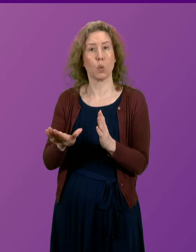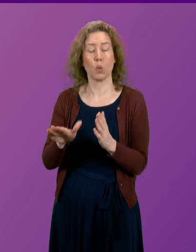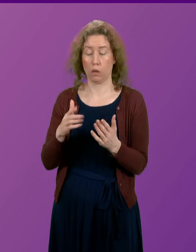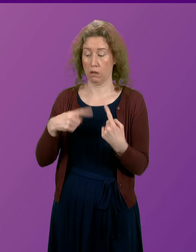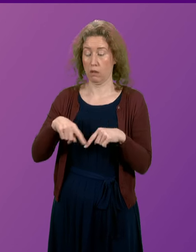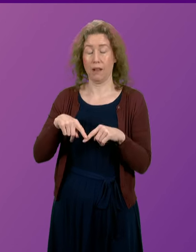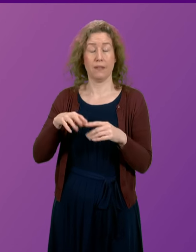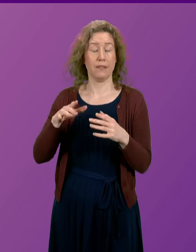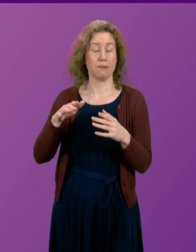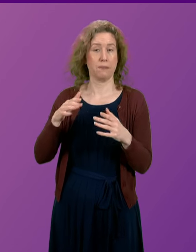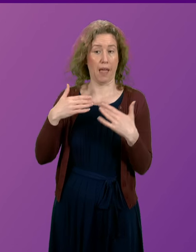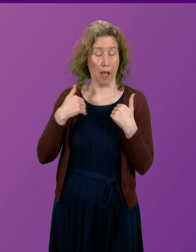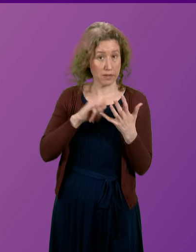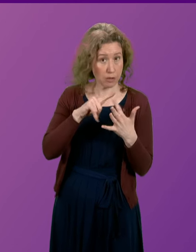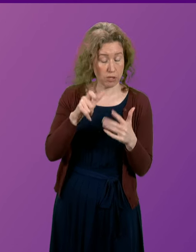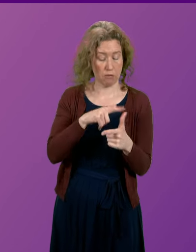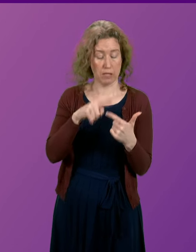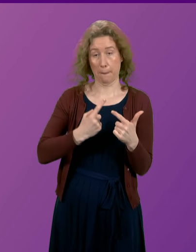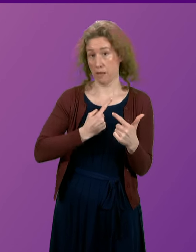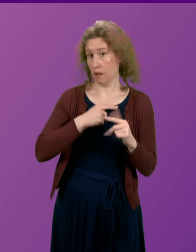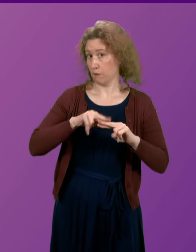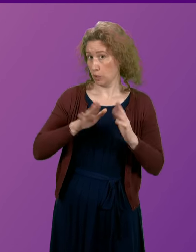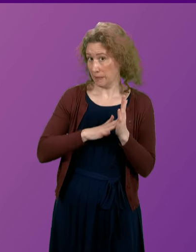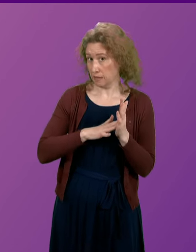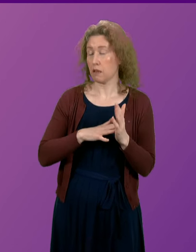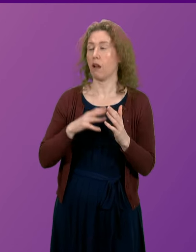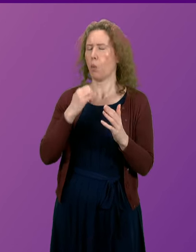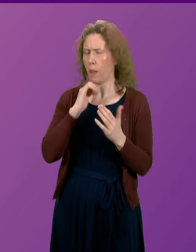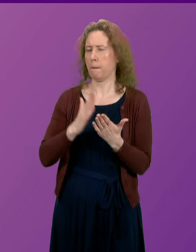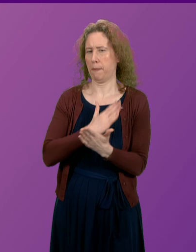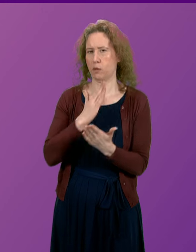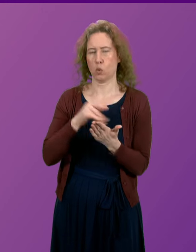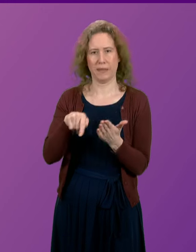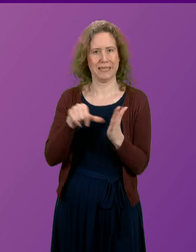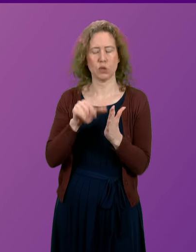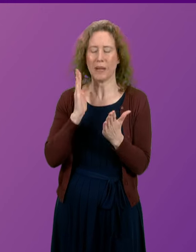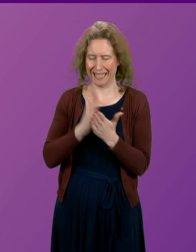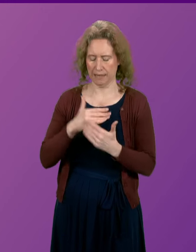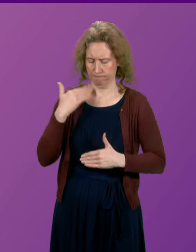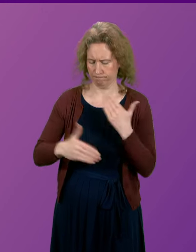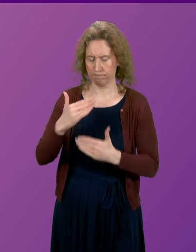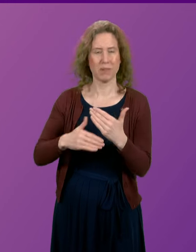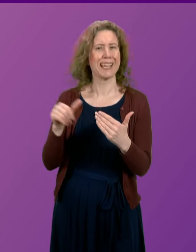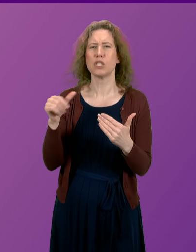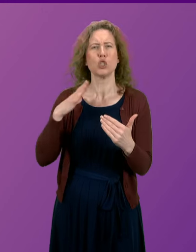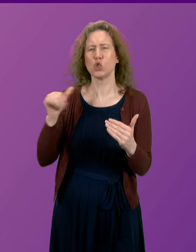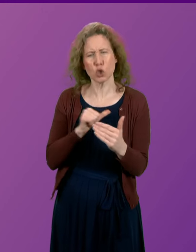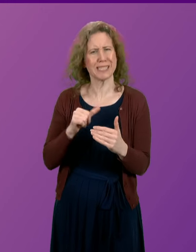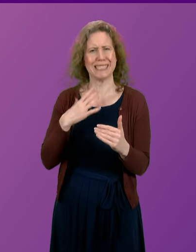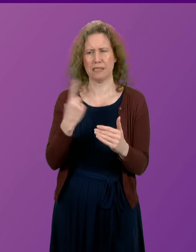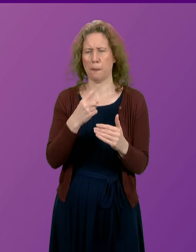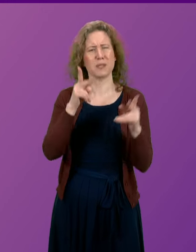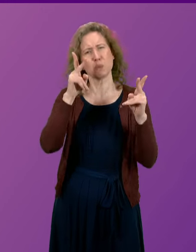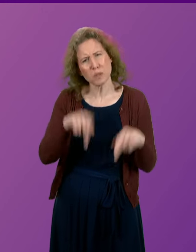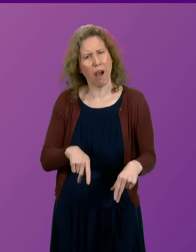Health Secretary, myself as First Minister, will make sure that this issue has progressed. It should not have taken tragedies to get